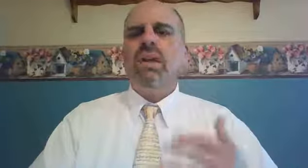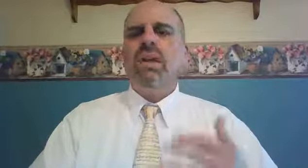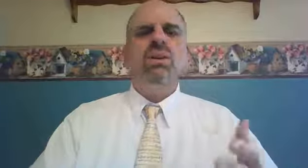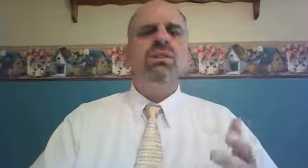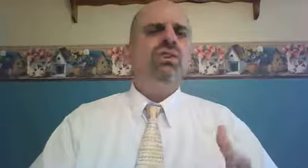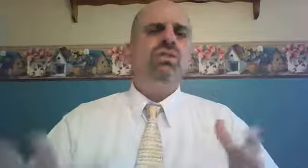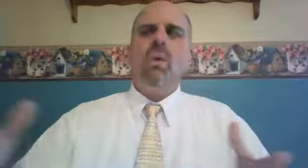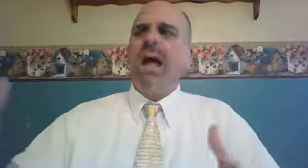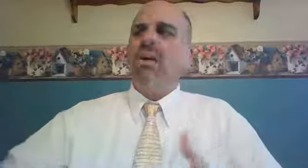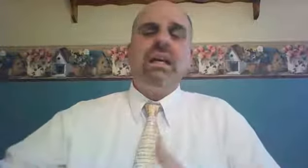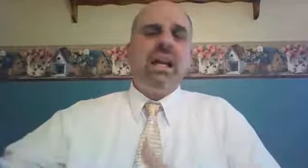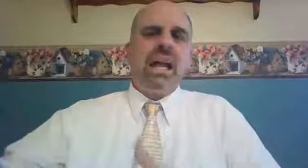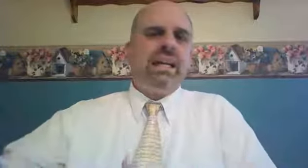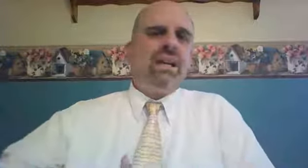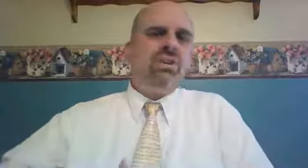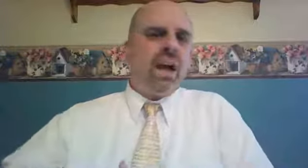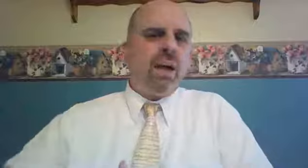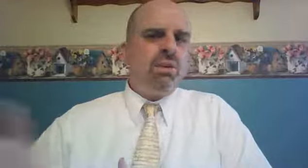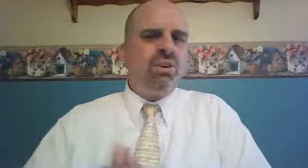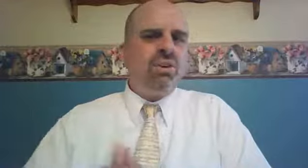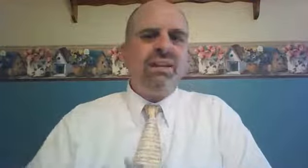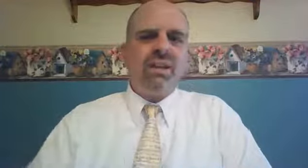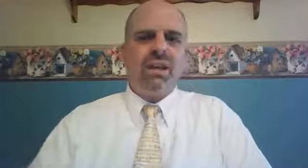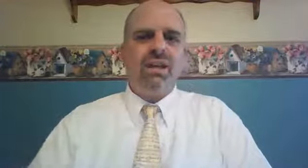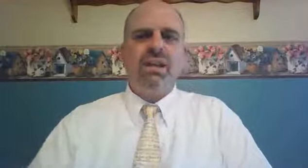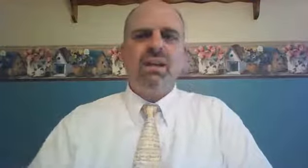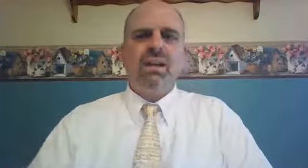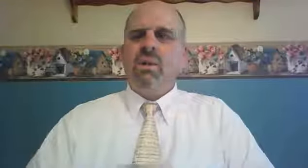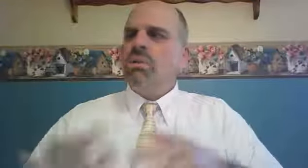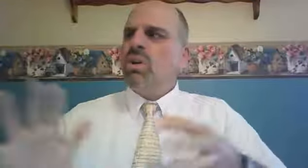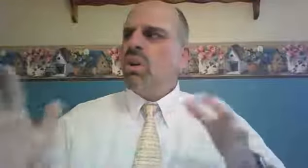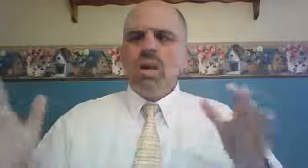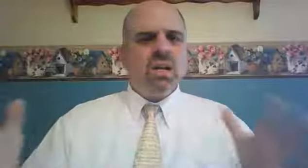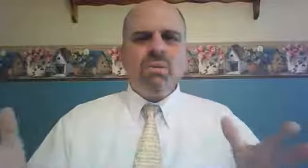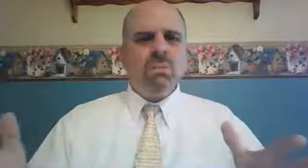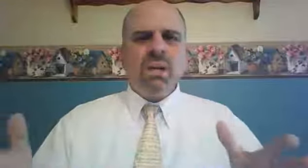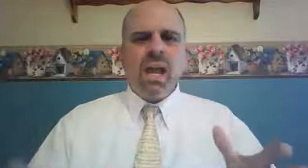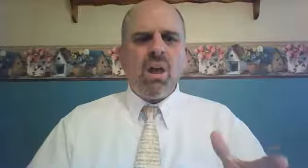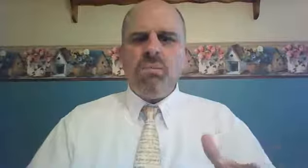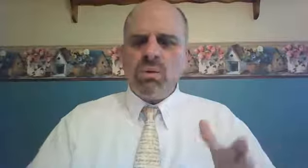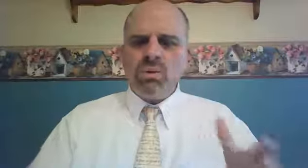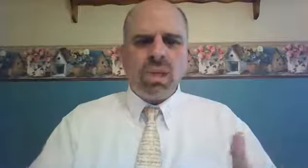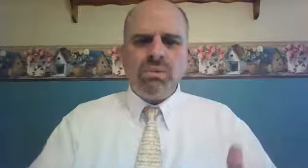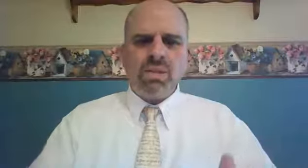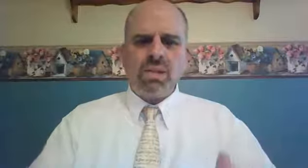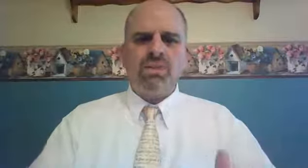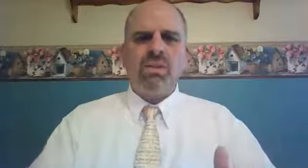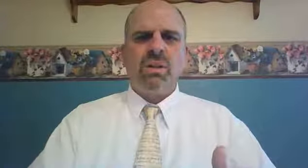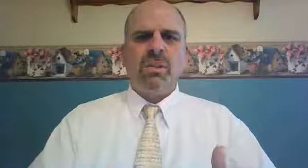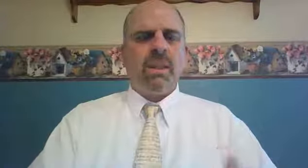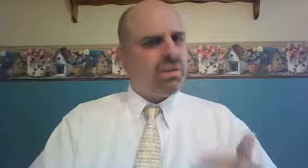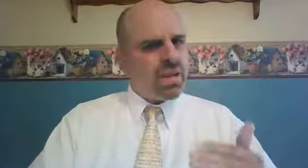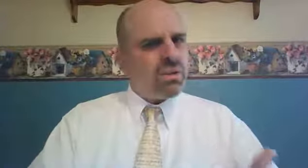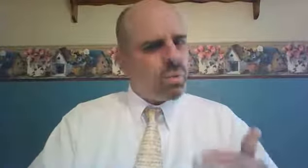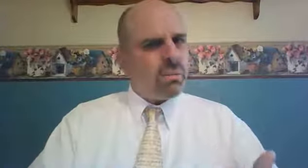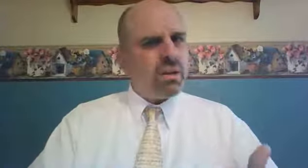They couldn't just go out and get a job and earn a living. There was no government help, no subsidies. These women